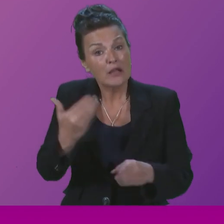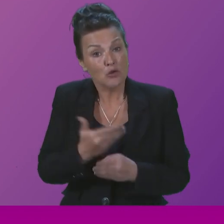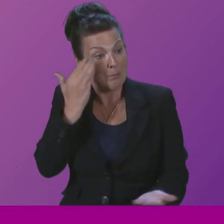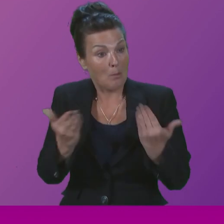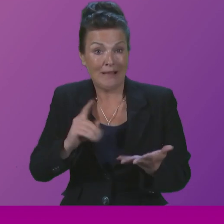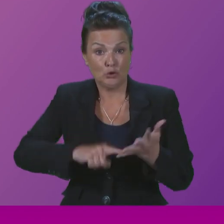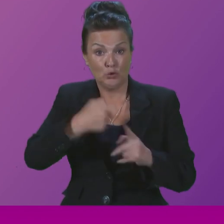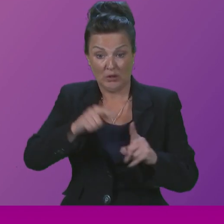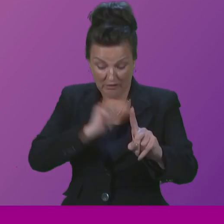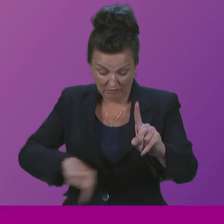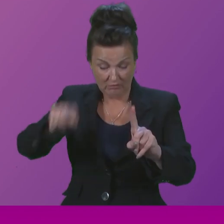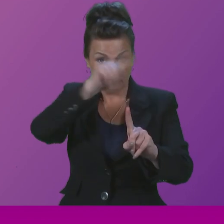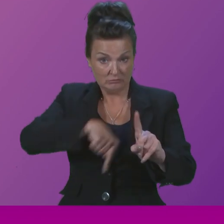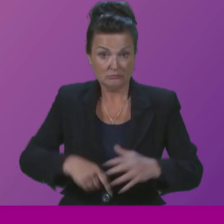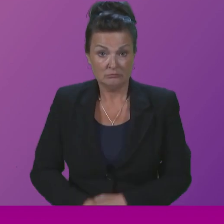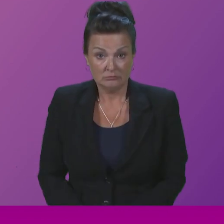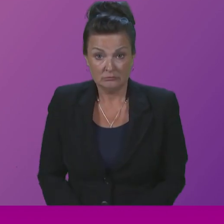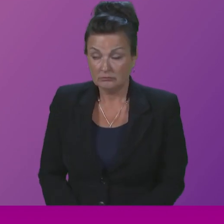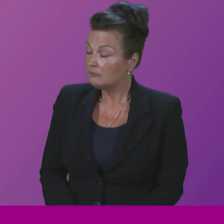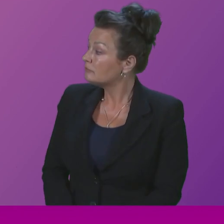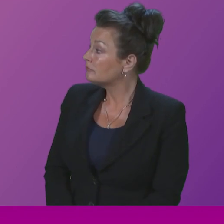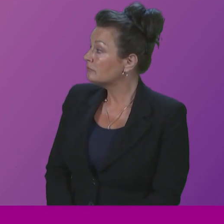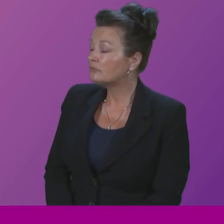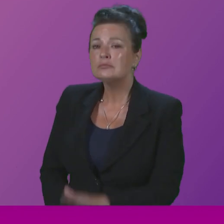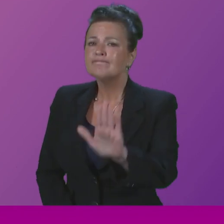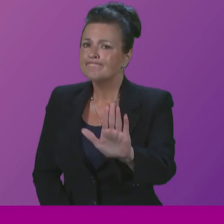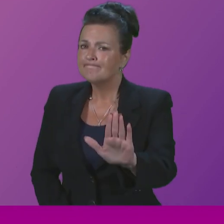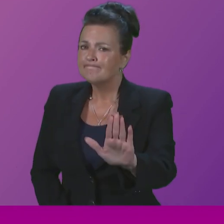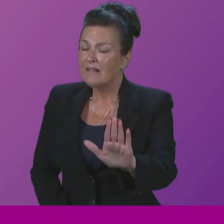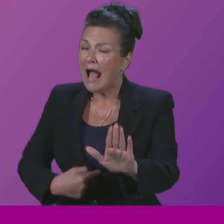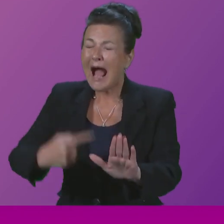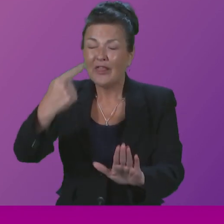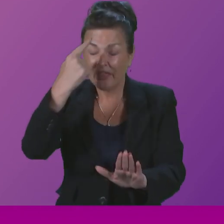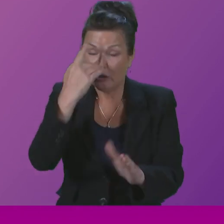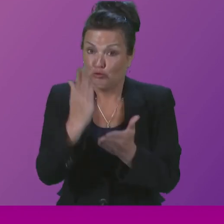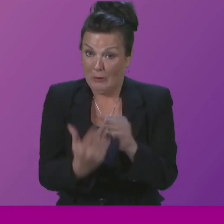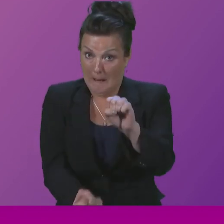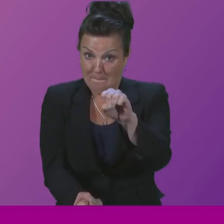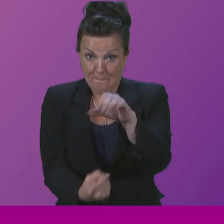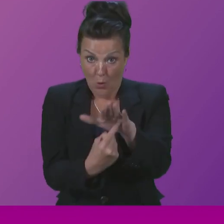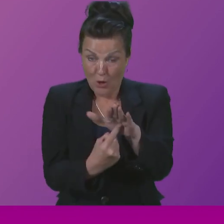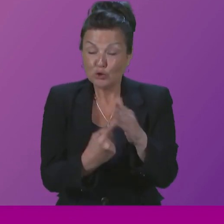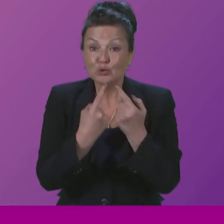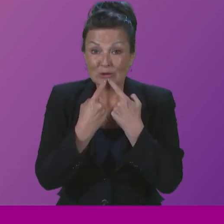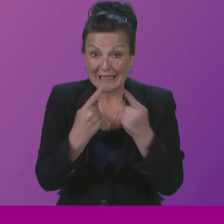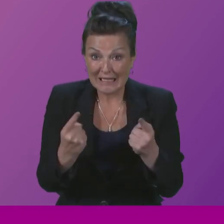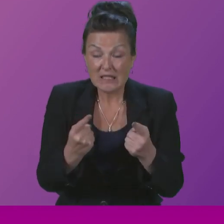First Minister. think, personally, it is really important to stress that the budget for employability is